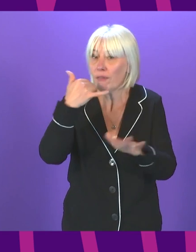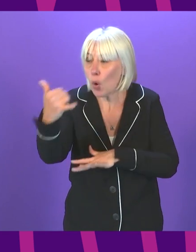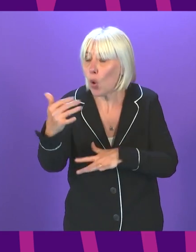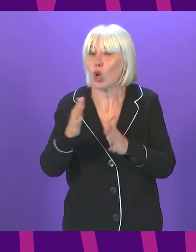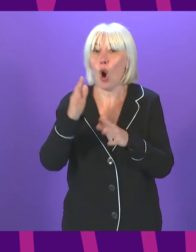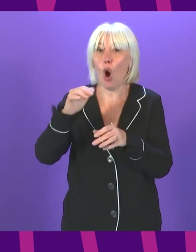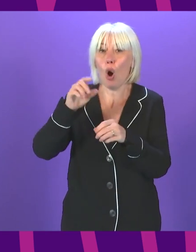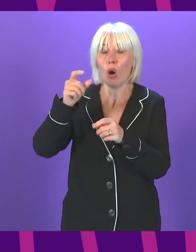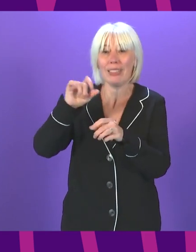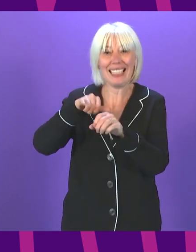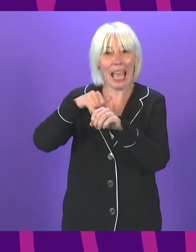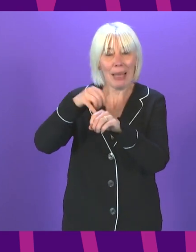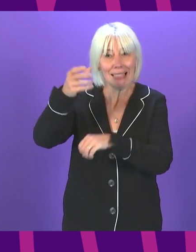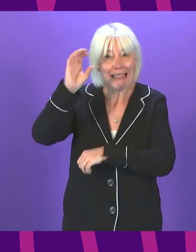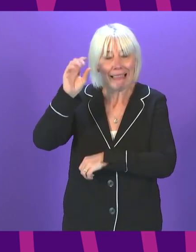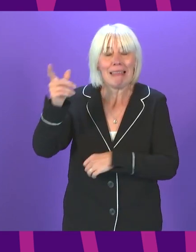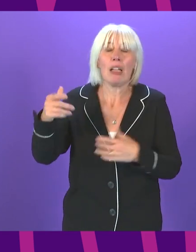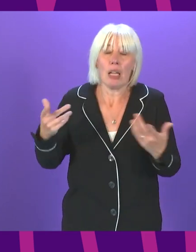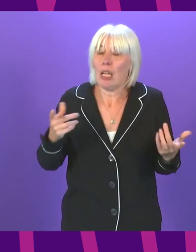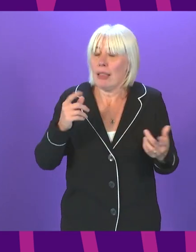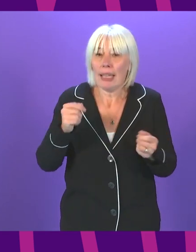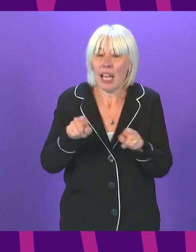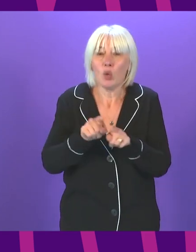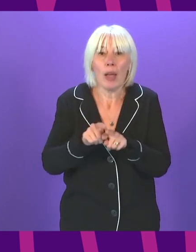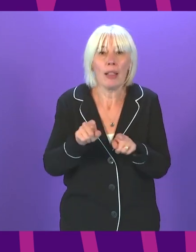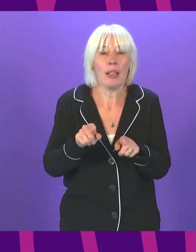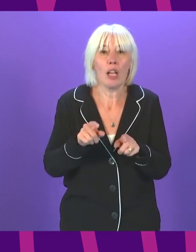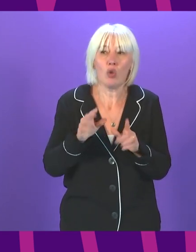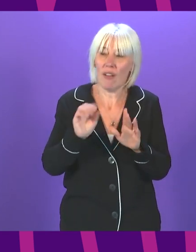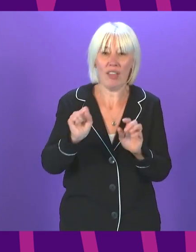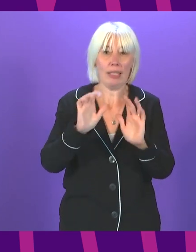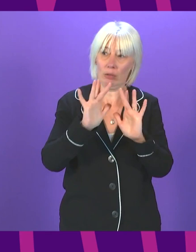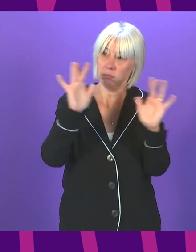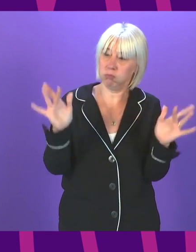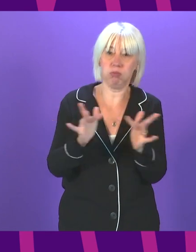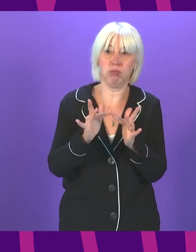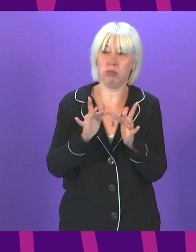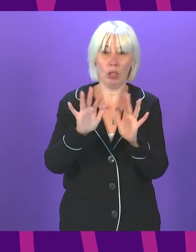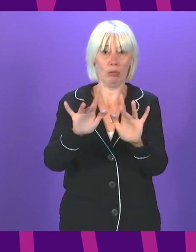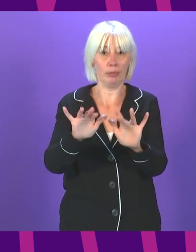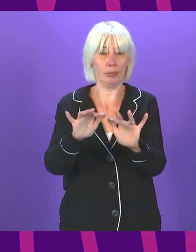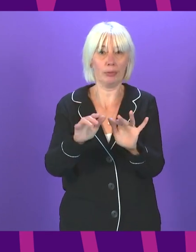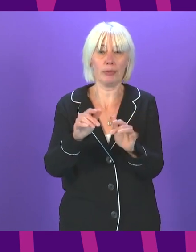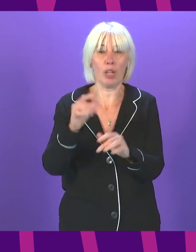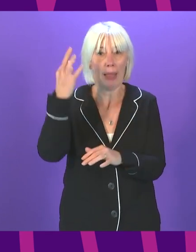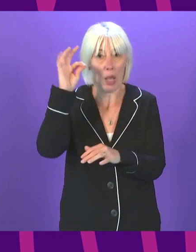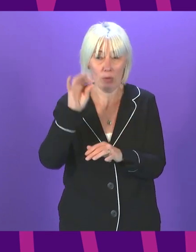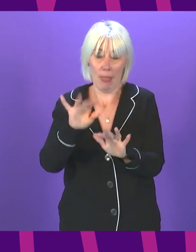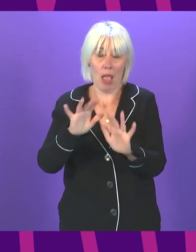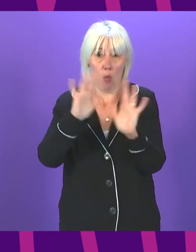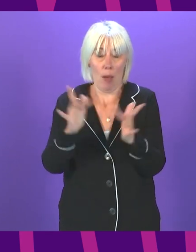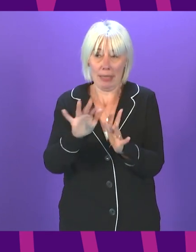going to a community test site. Local residents can find the site locations and opening hours on their local authority website.